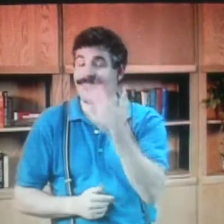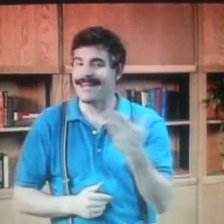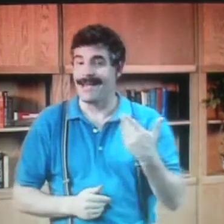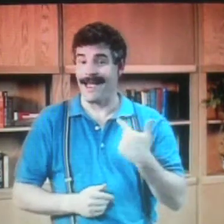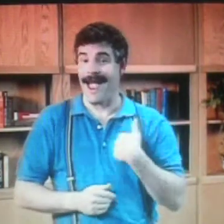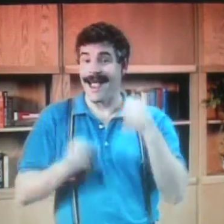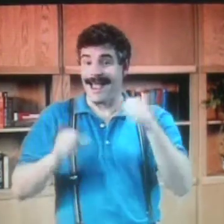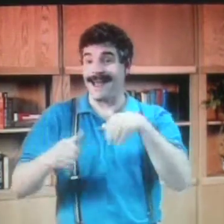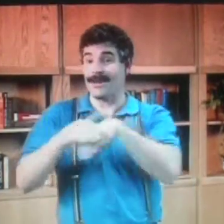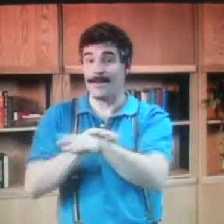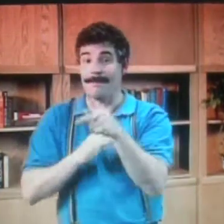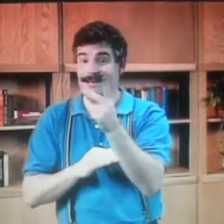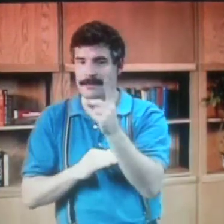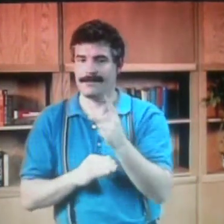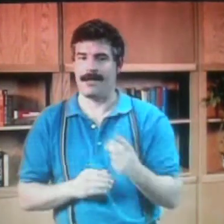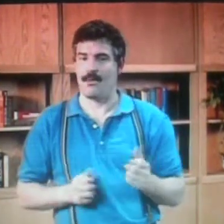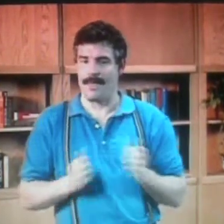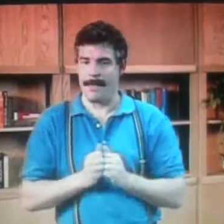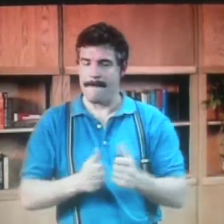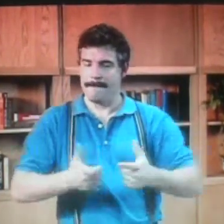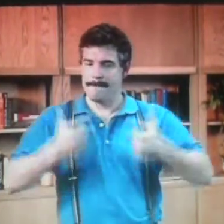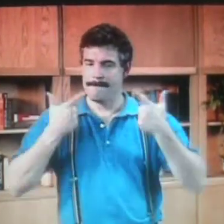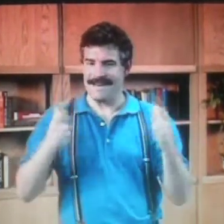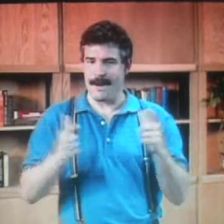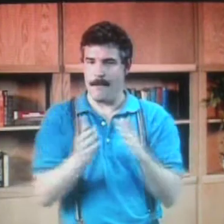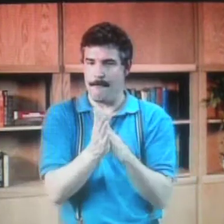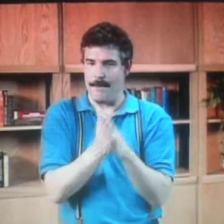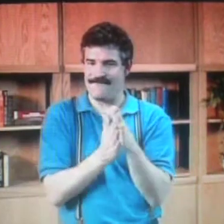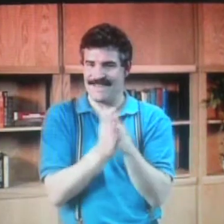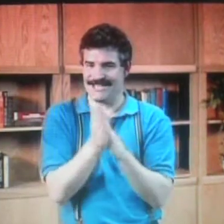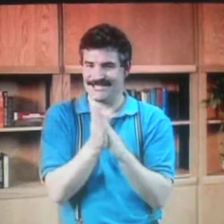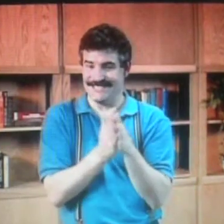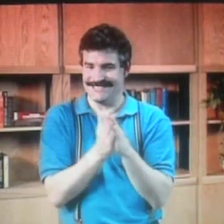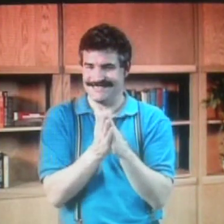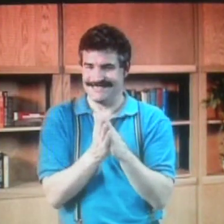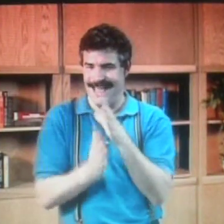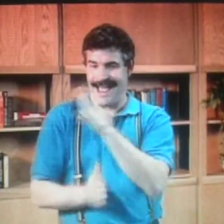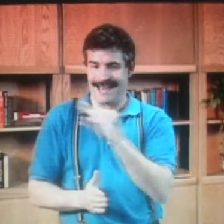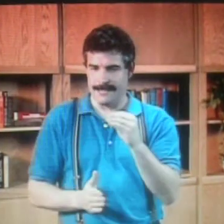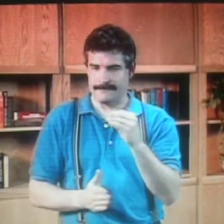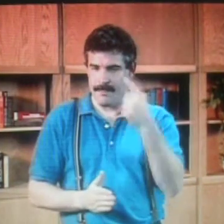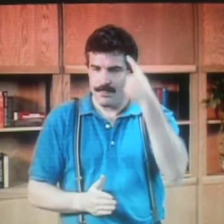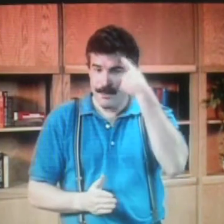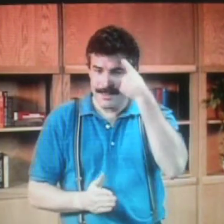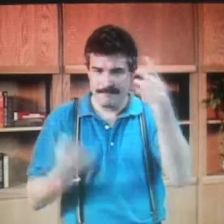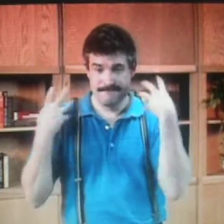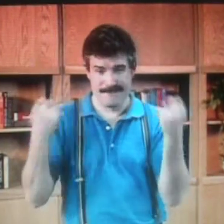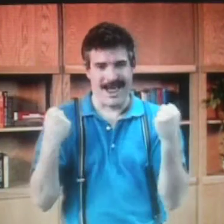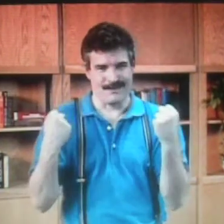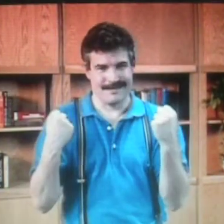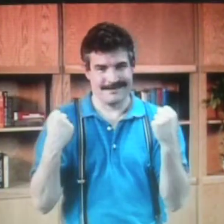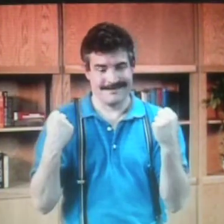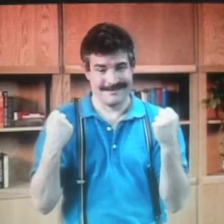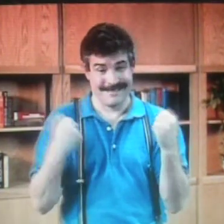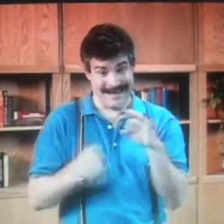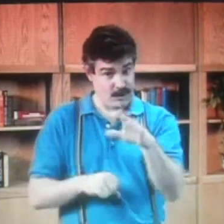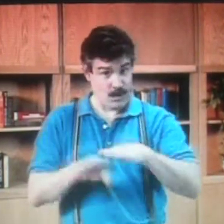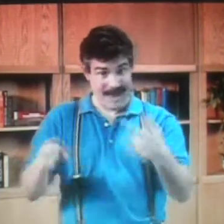But one thing about the PhD program, you must enter with motivations and